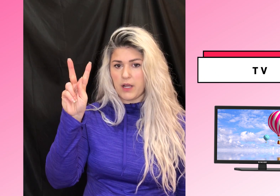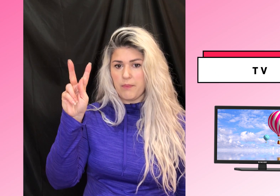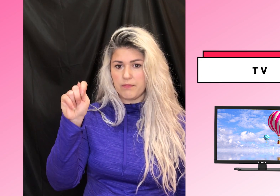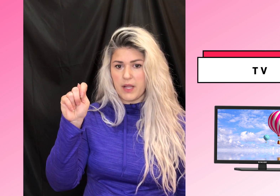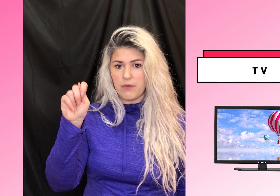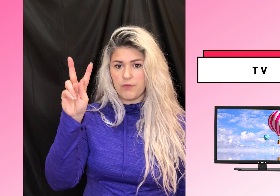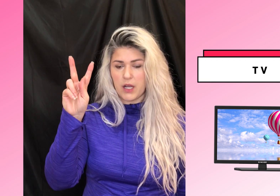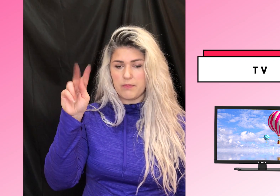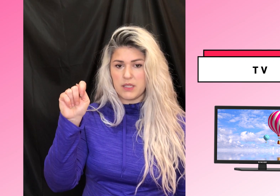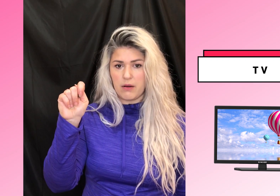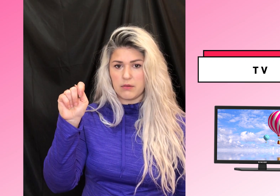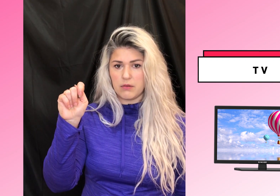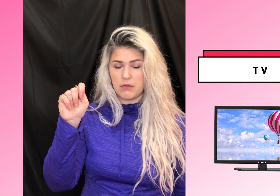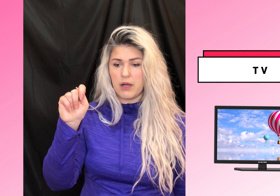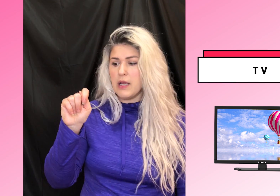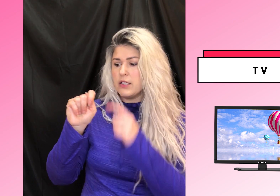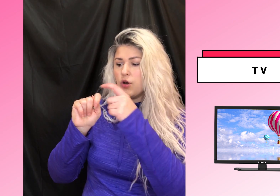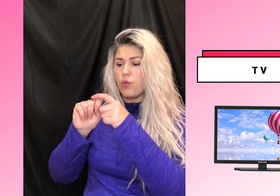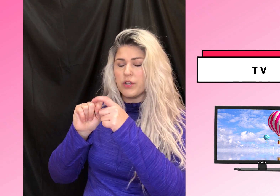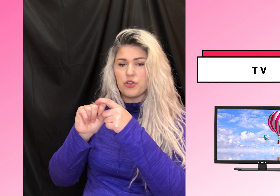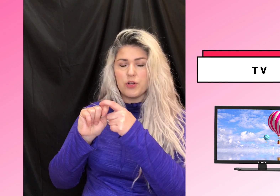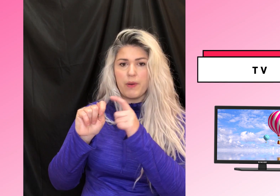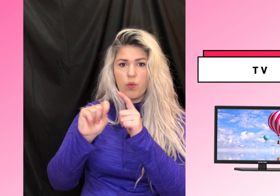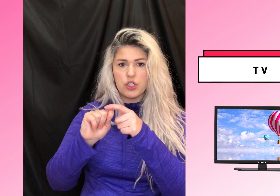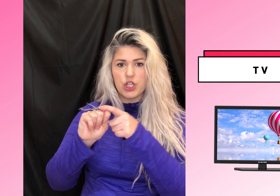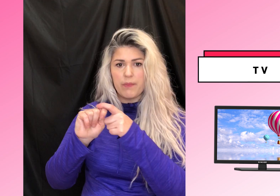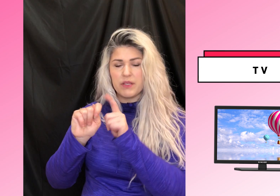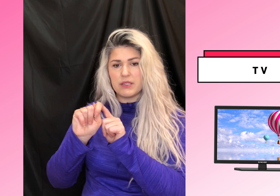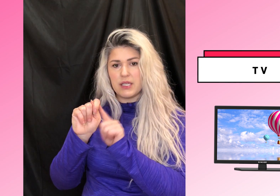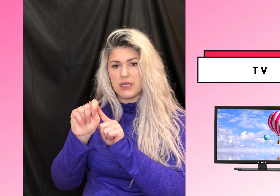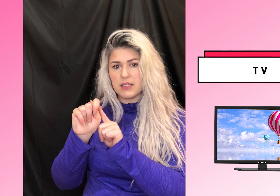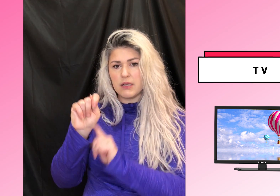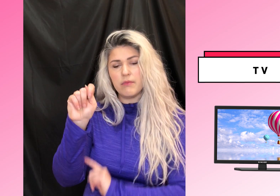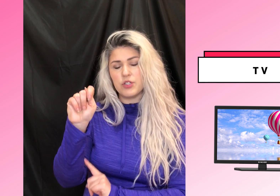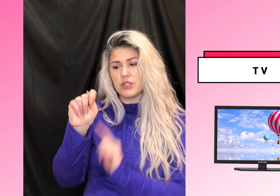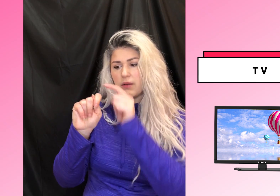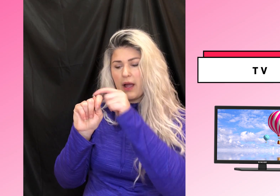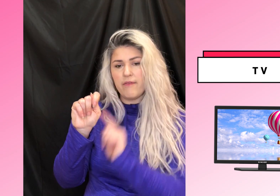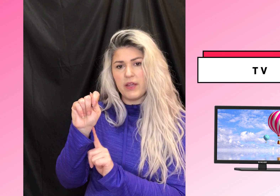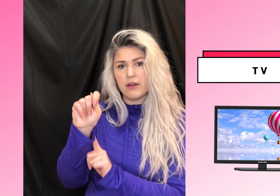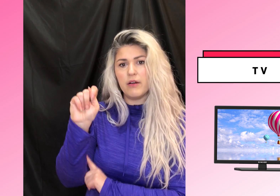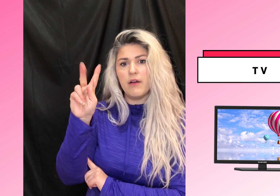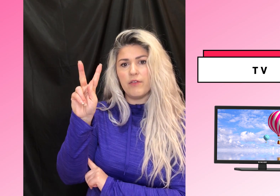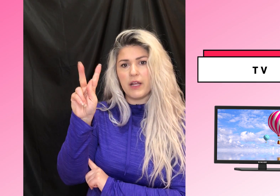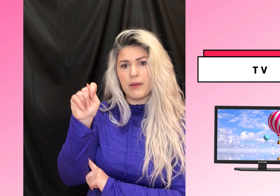And flick up, down, flick up, down. All right. You don't worry so much about what shape this T is in, but just have that here,